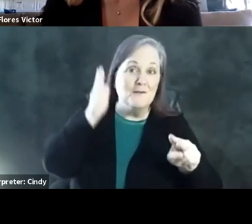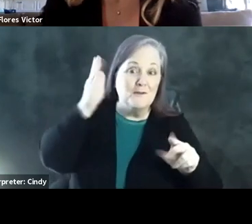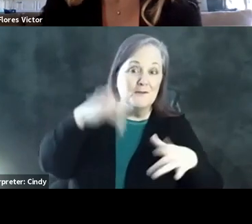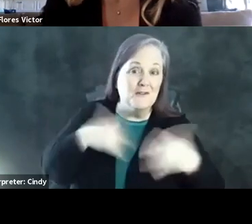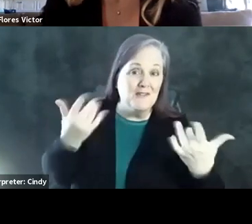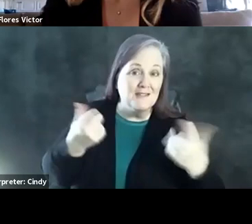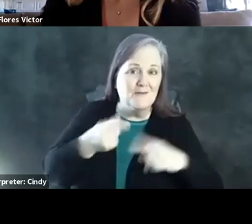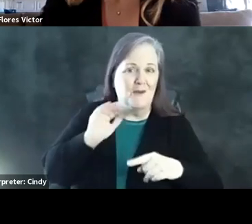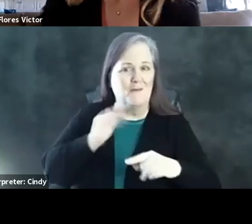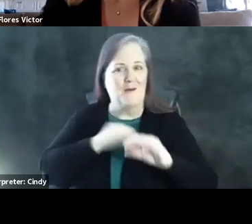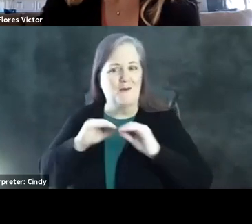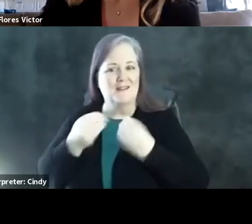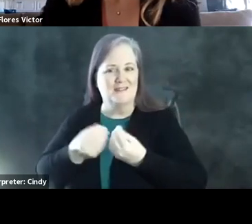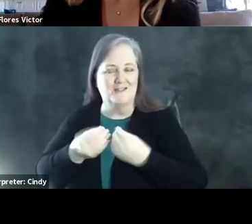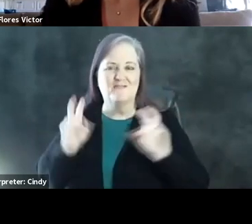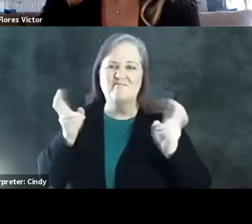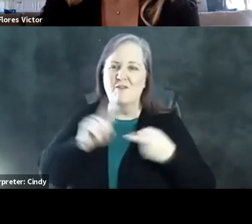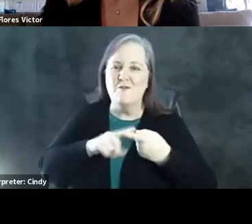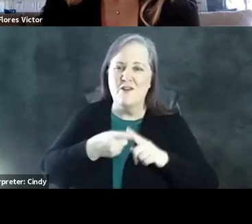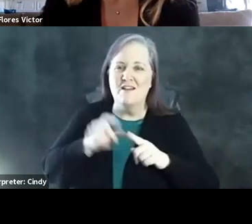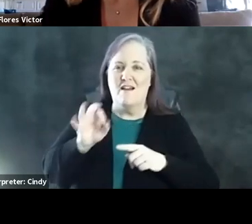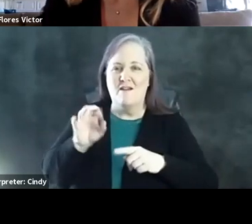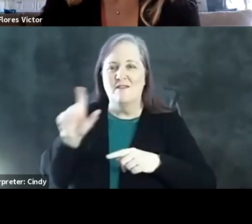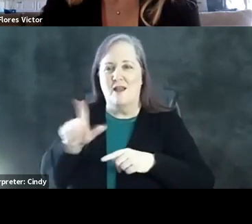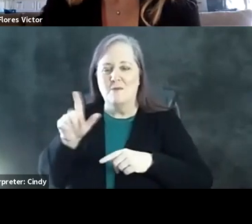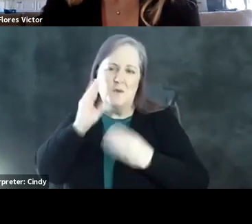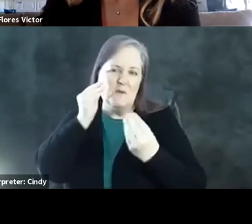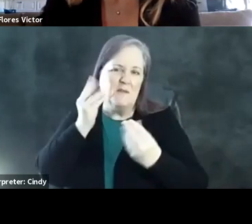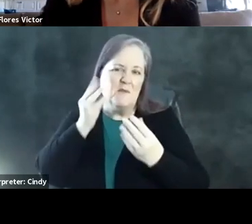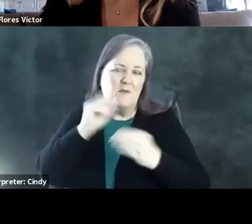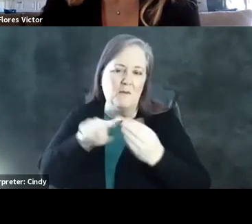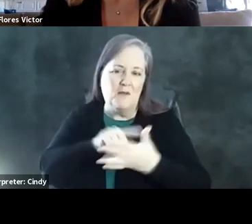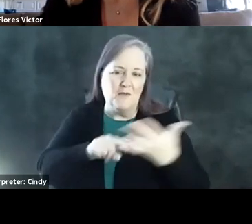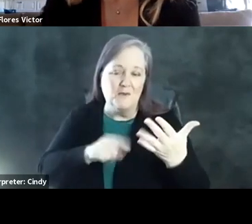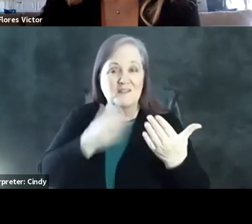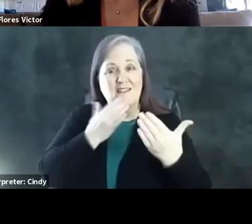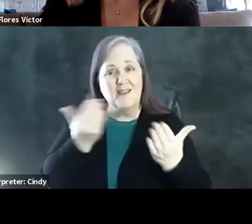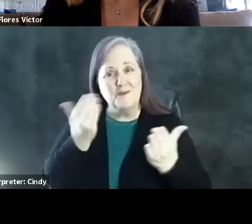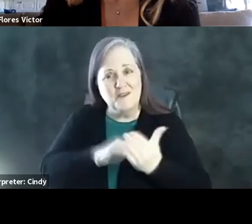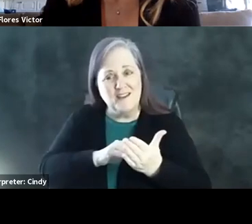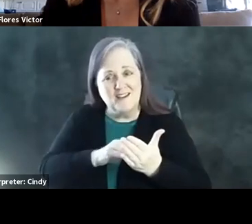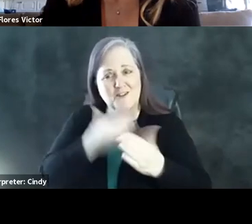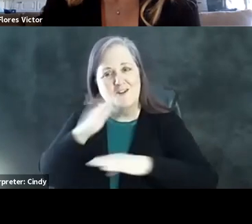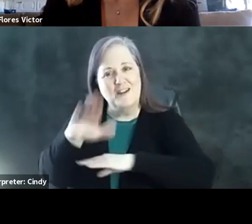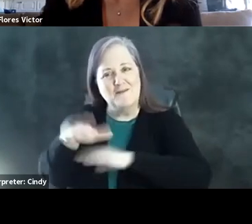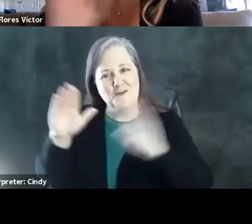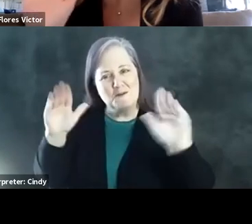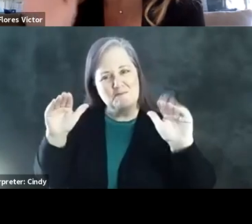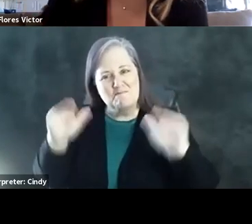presented by the Friends of the Library. We will keep you informed about those. Thank you again. And good afternoon.